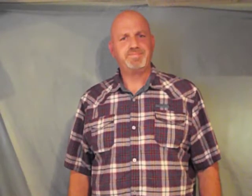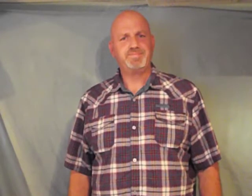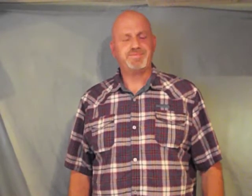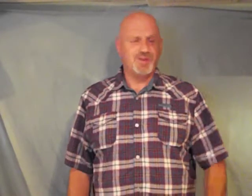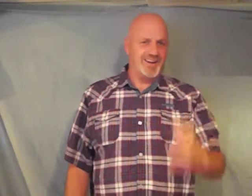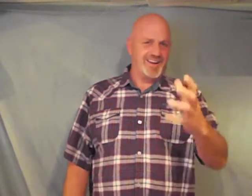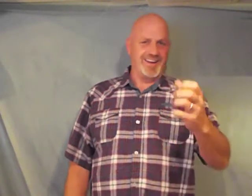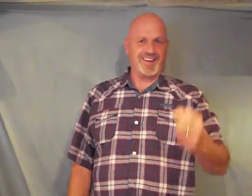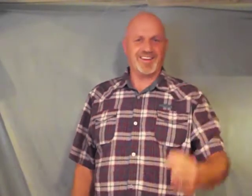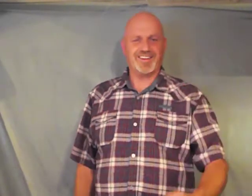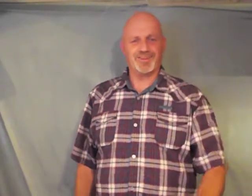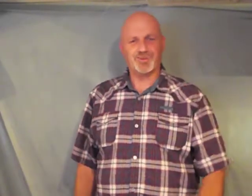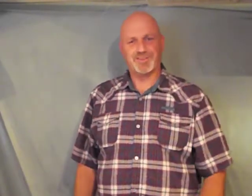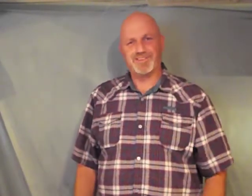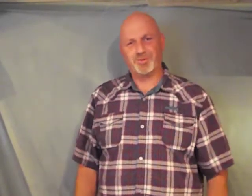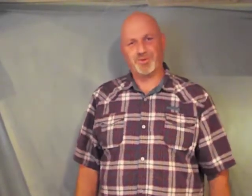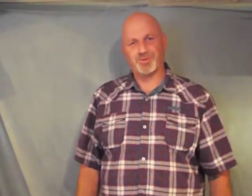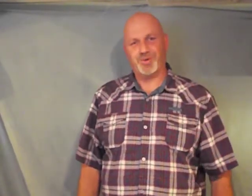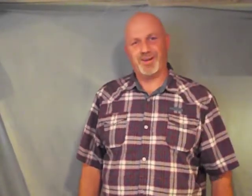sorry I kind of get tongue twisted every once in a while